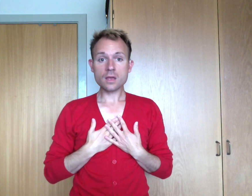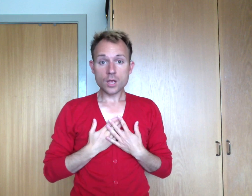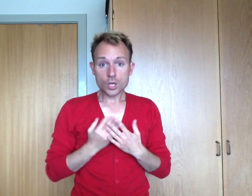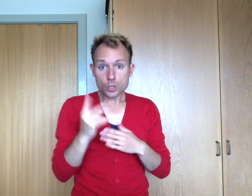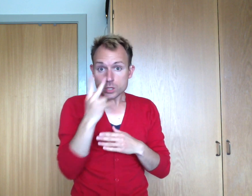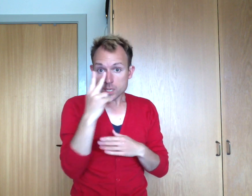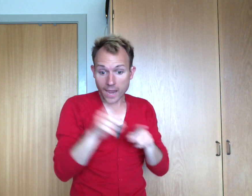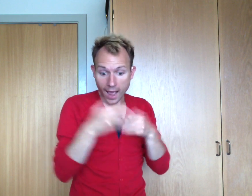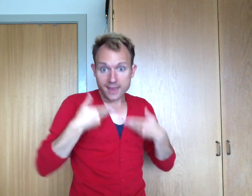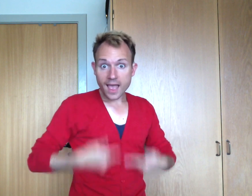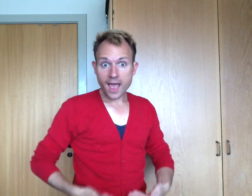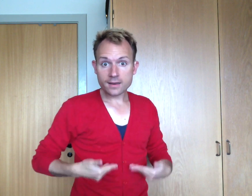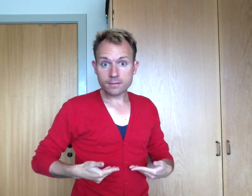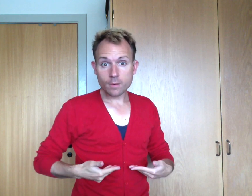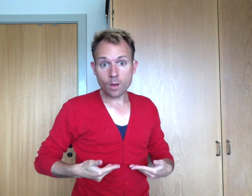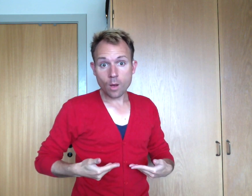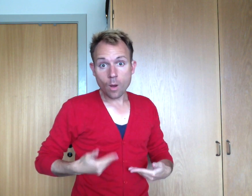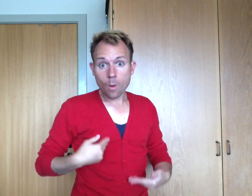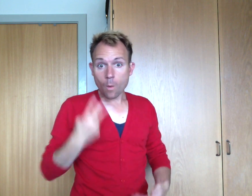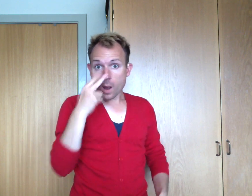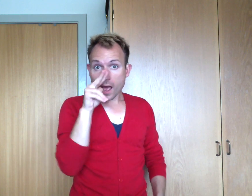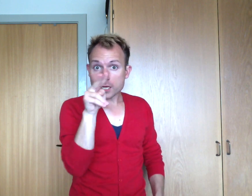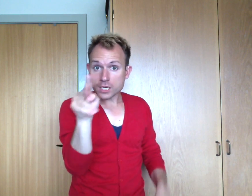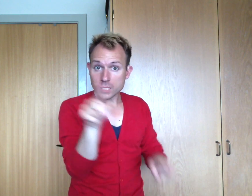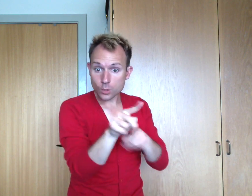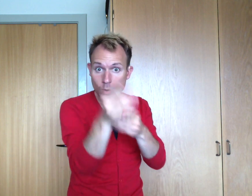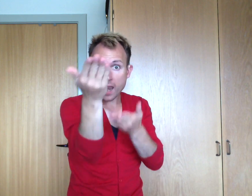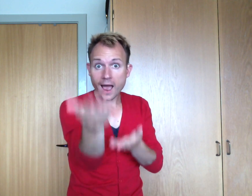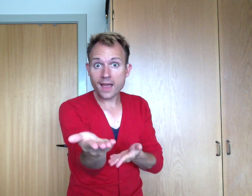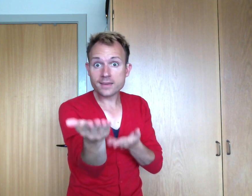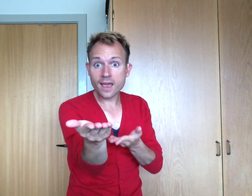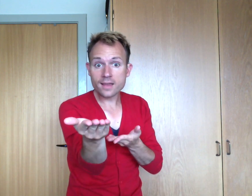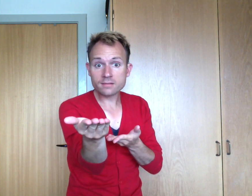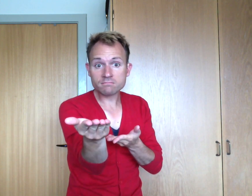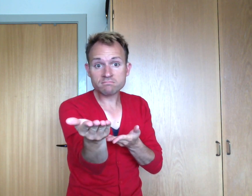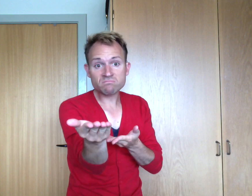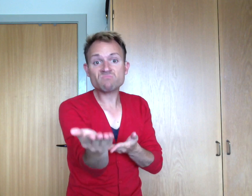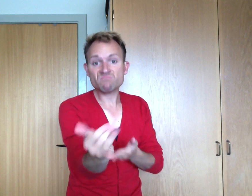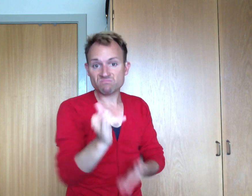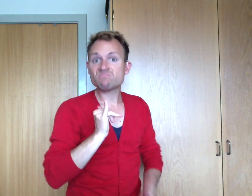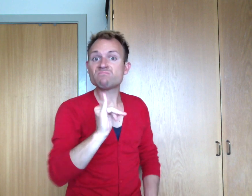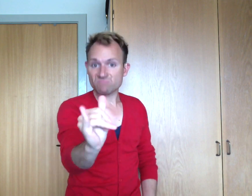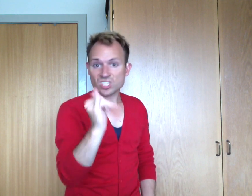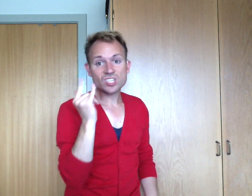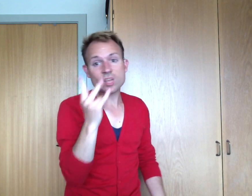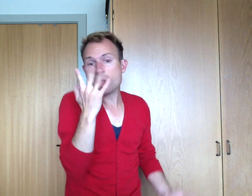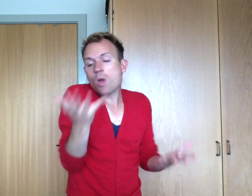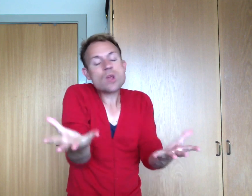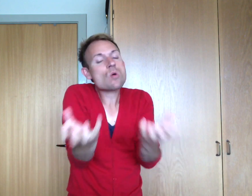see me like this And when I see you like that We see just what we